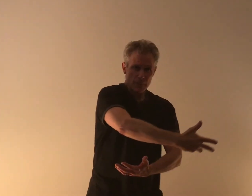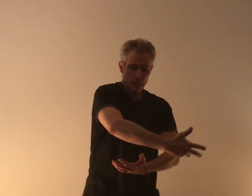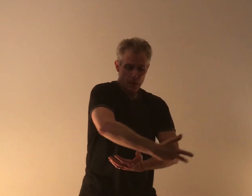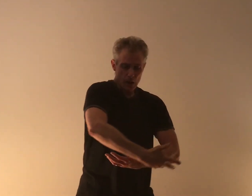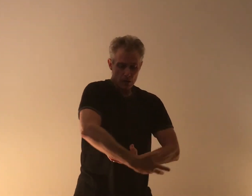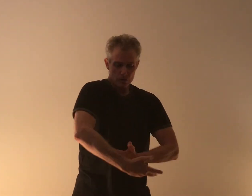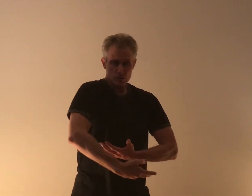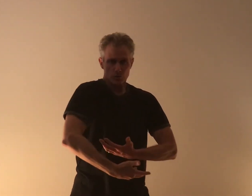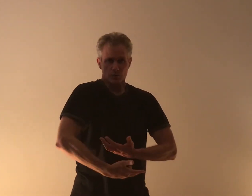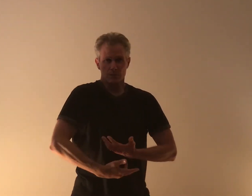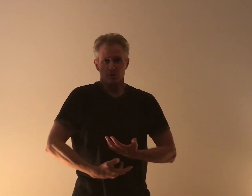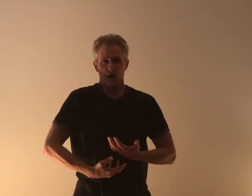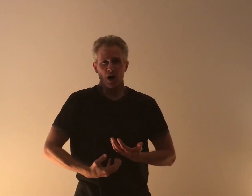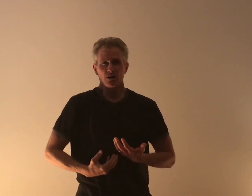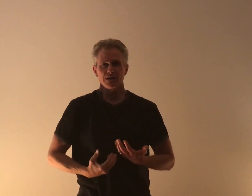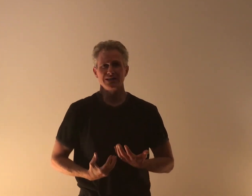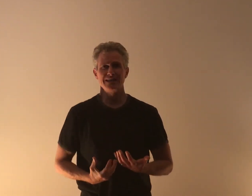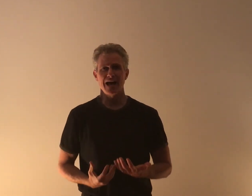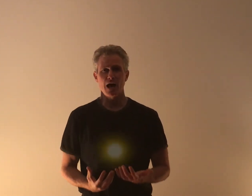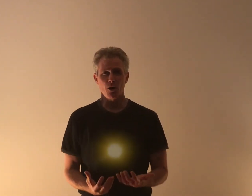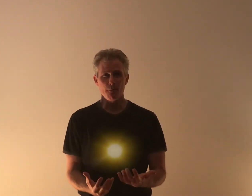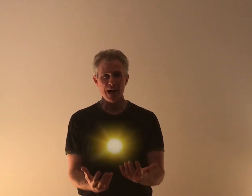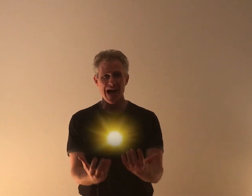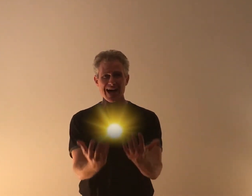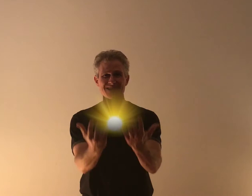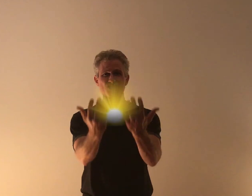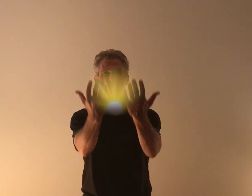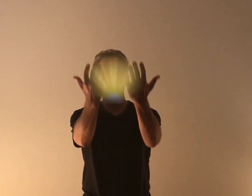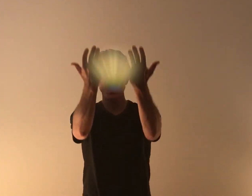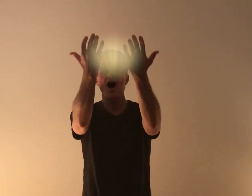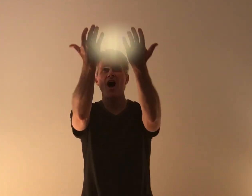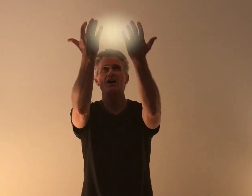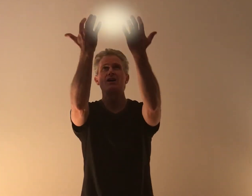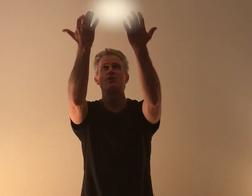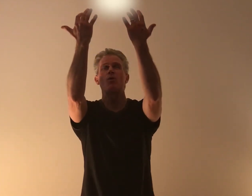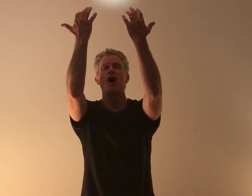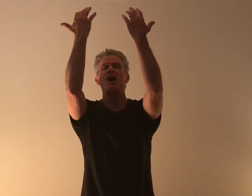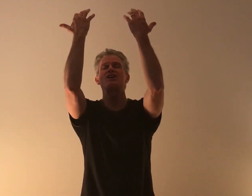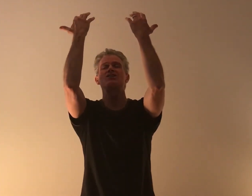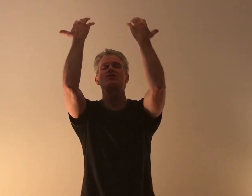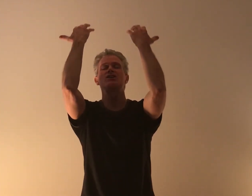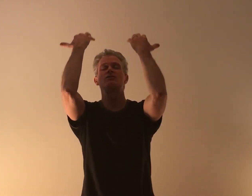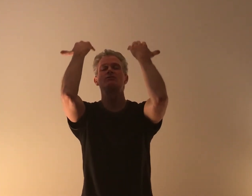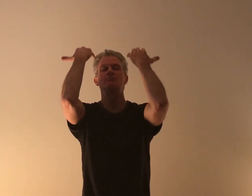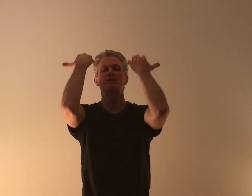So I'm calling now Compassion Wash over me